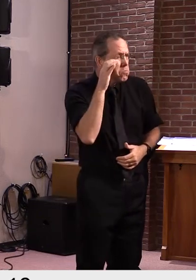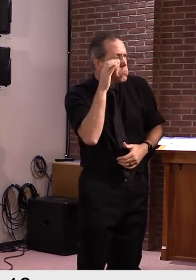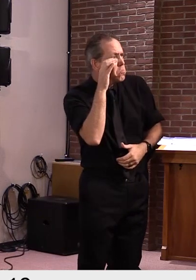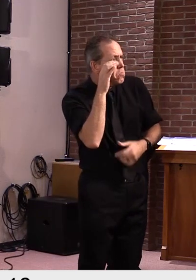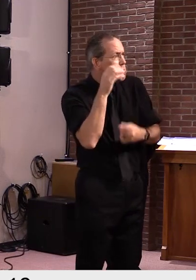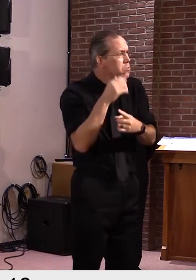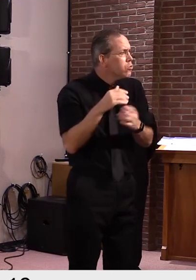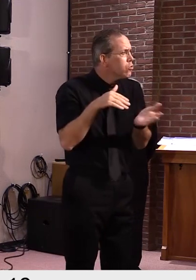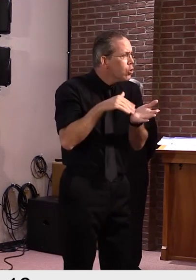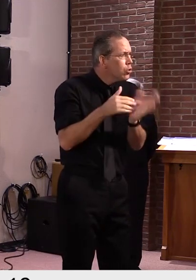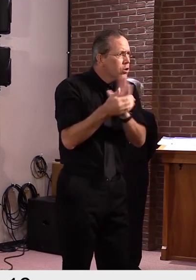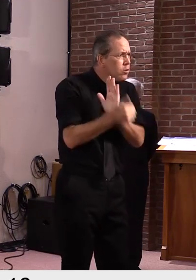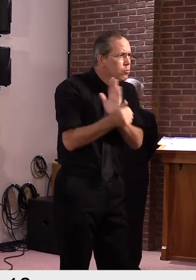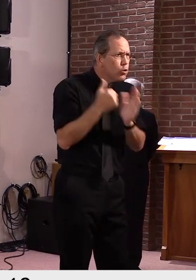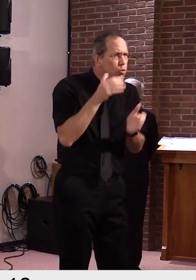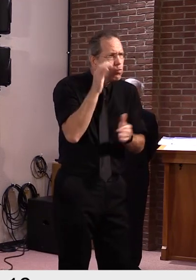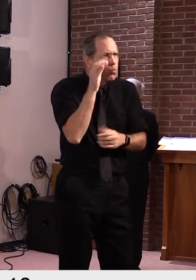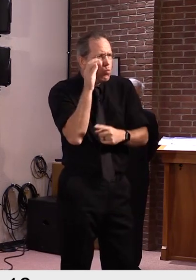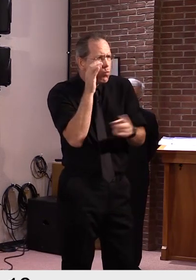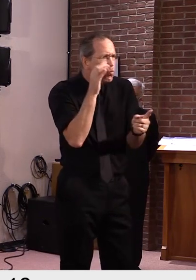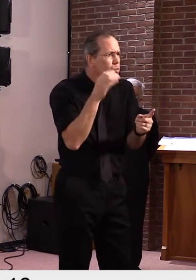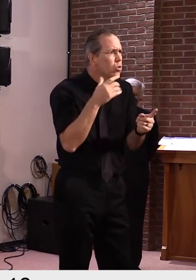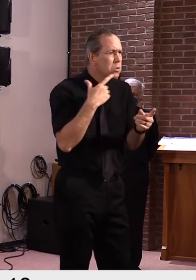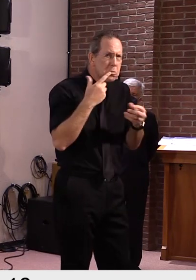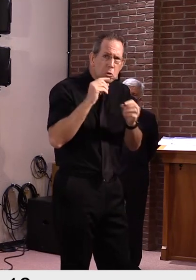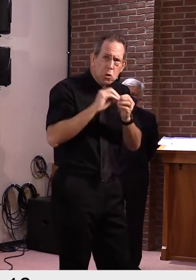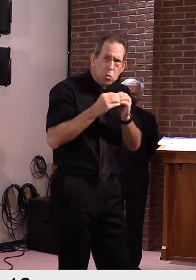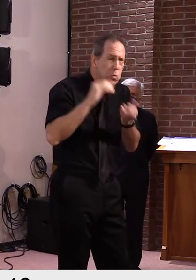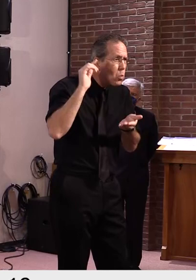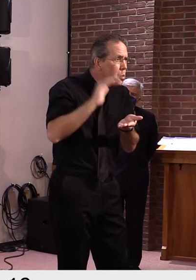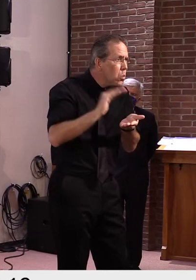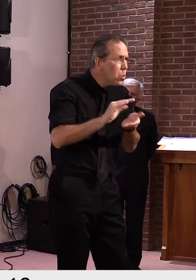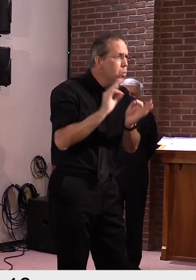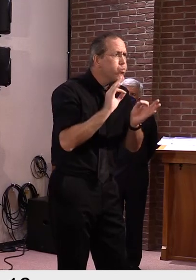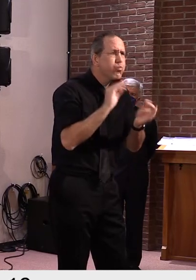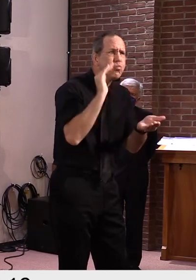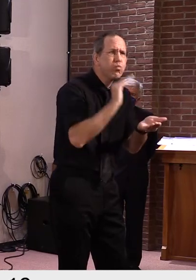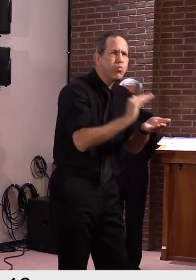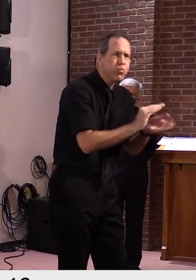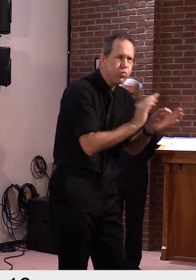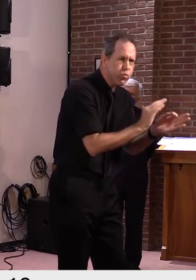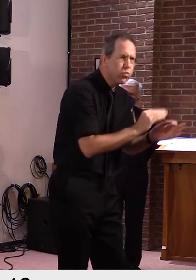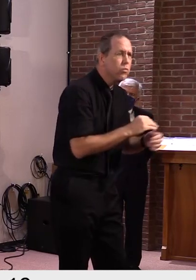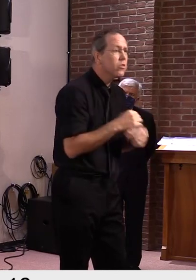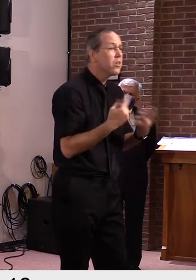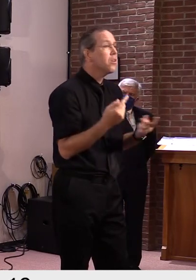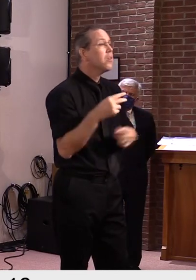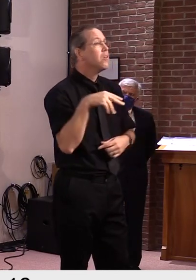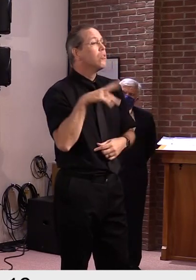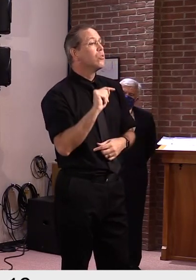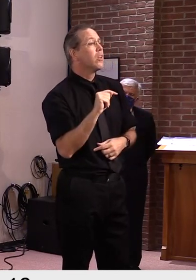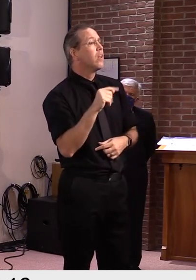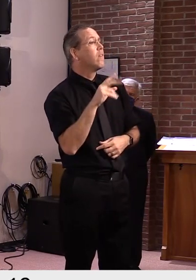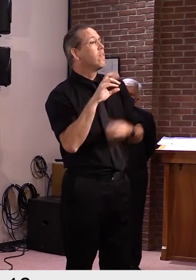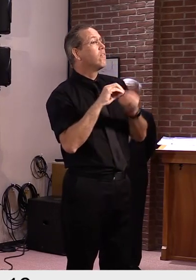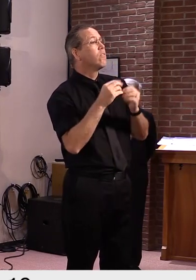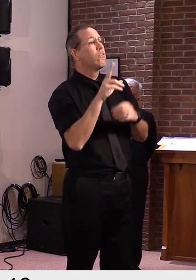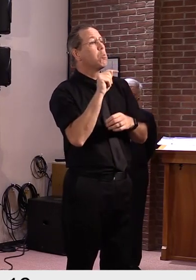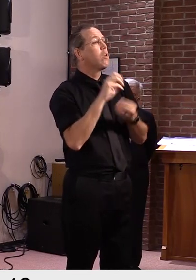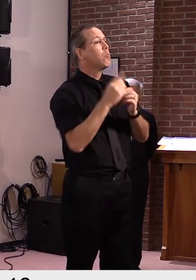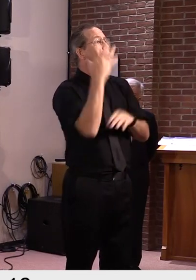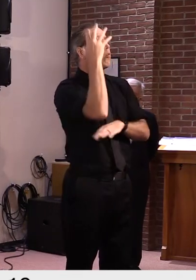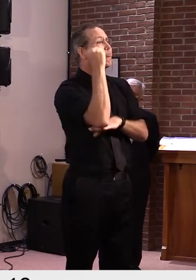low. In fact as of today we have the lowest number of cases per capita in the country.